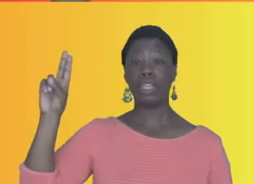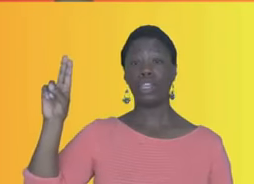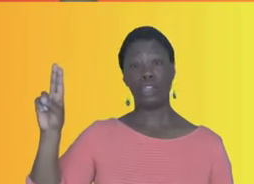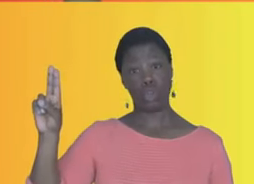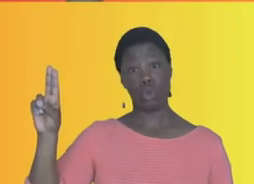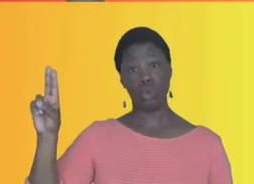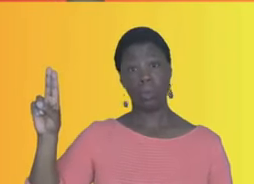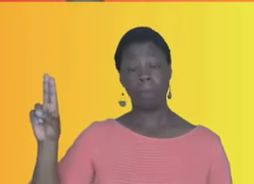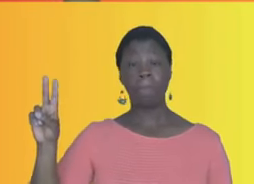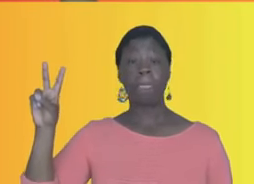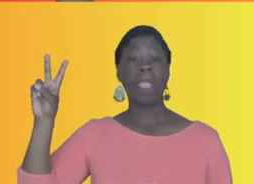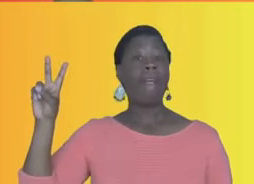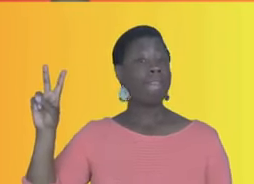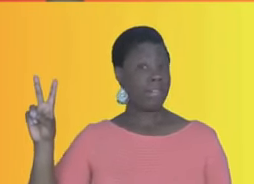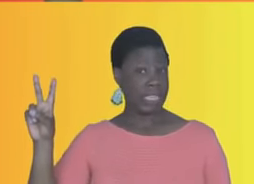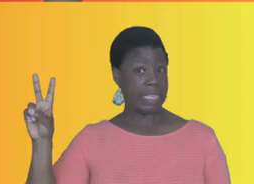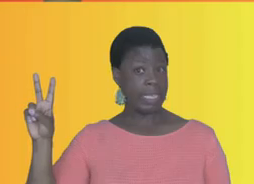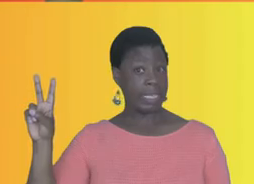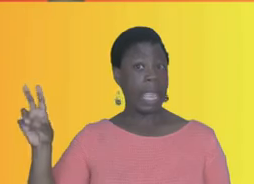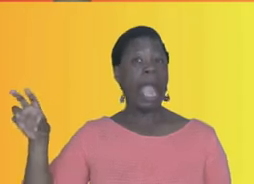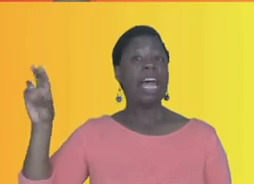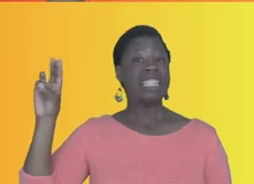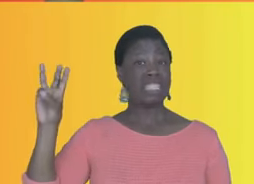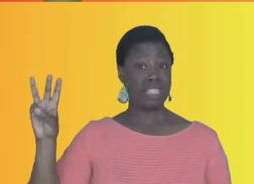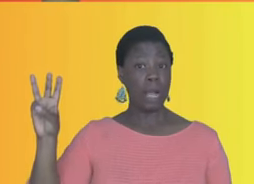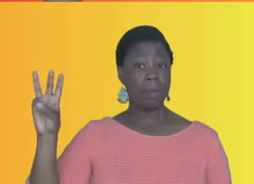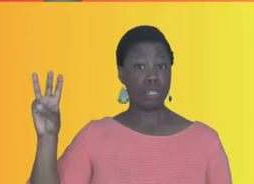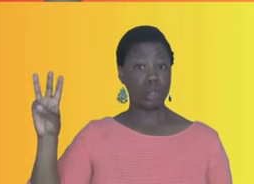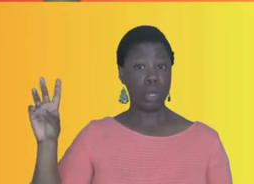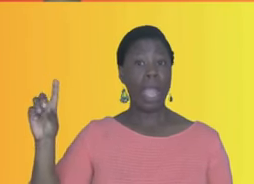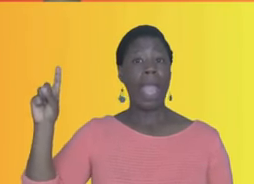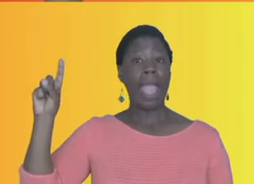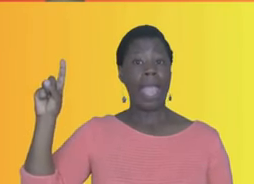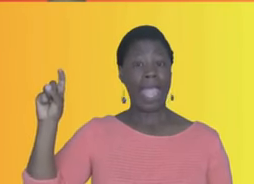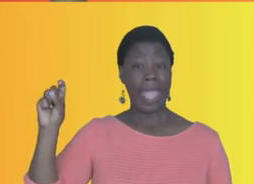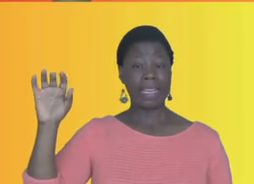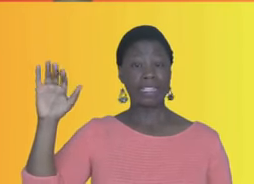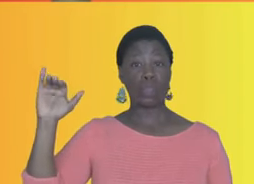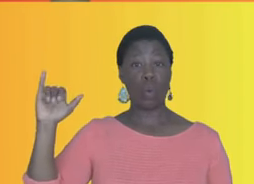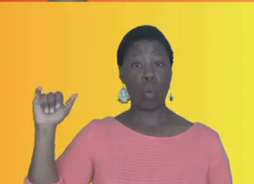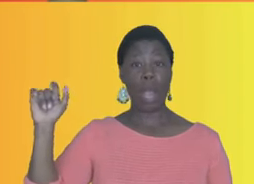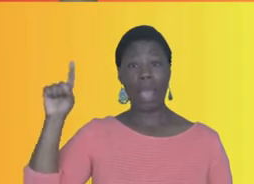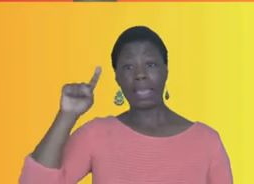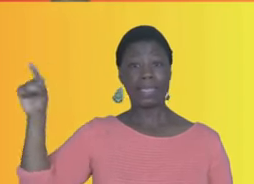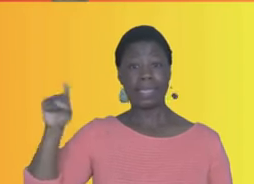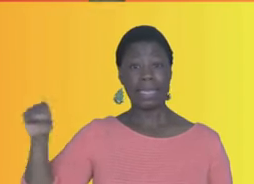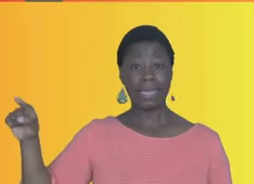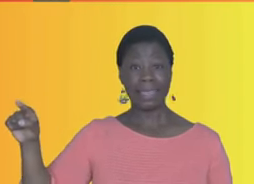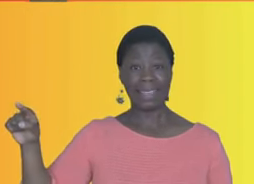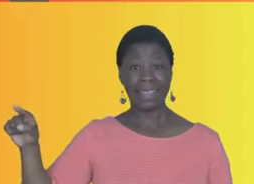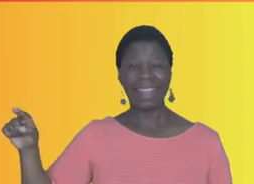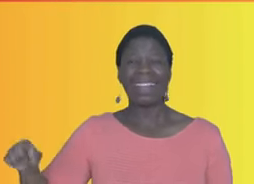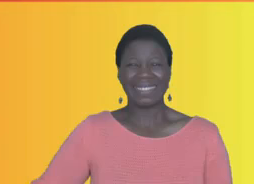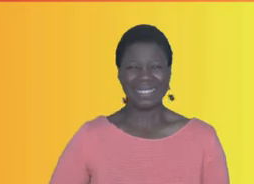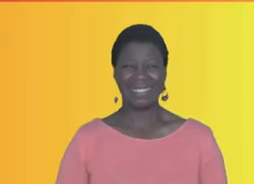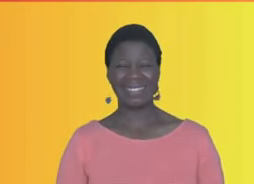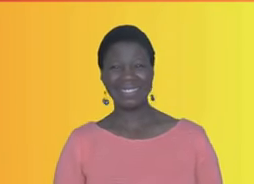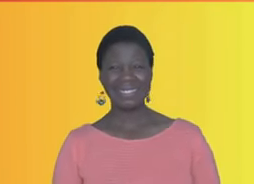T U V W X Y Z